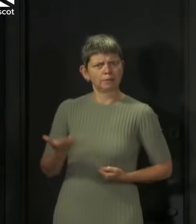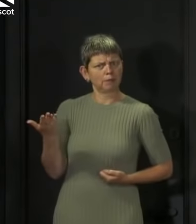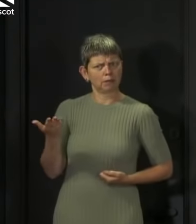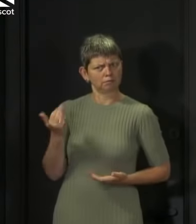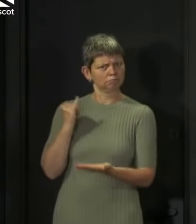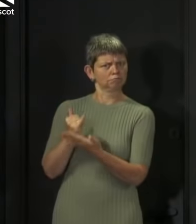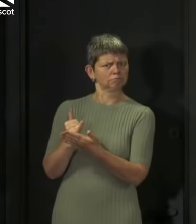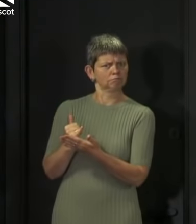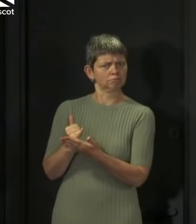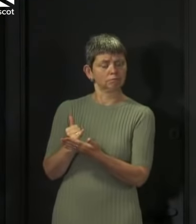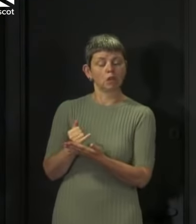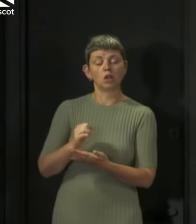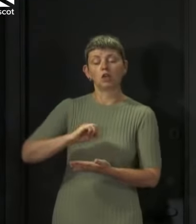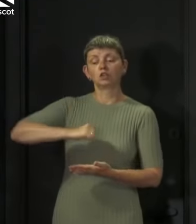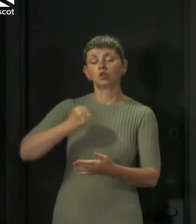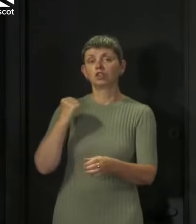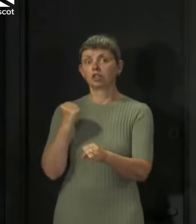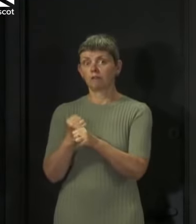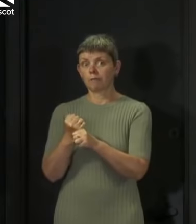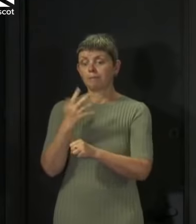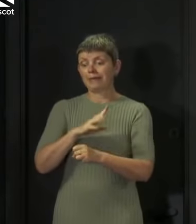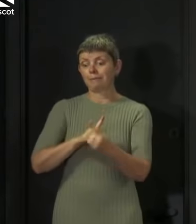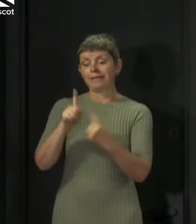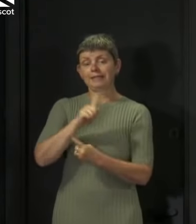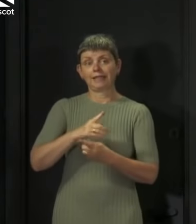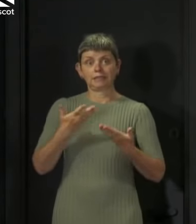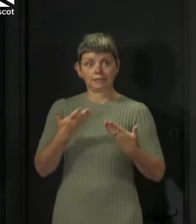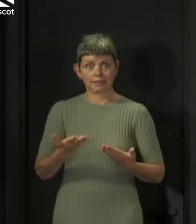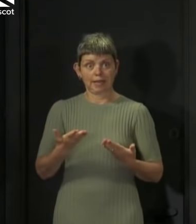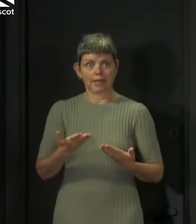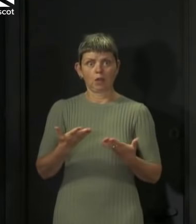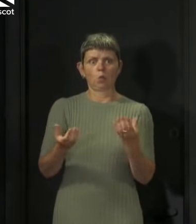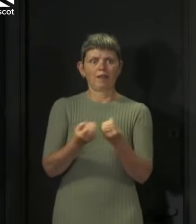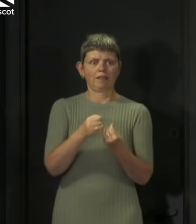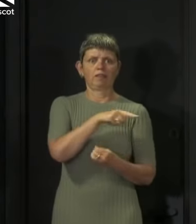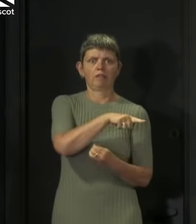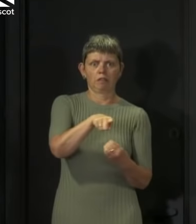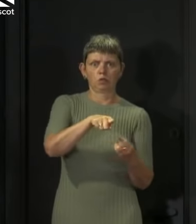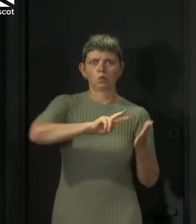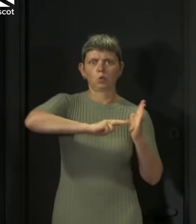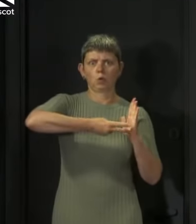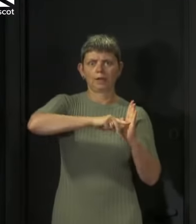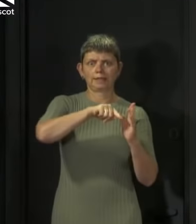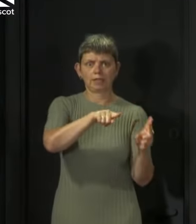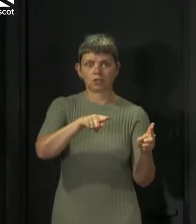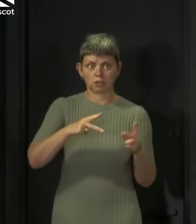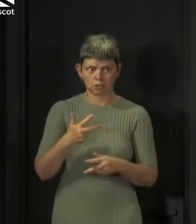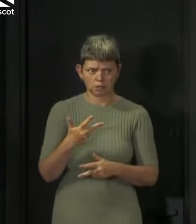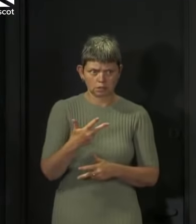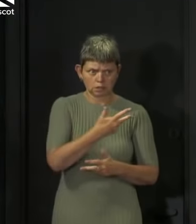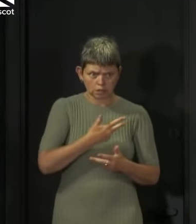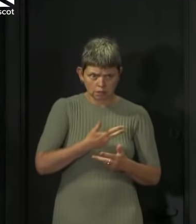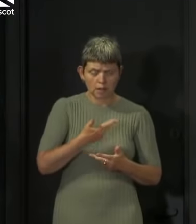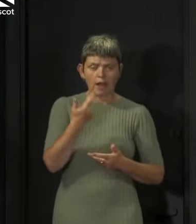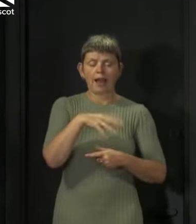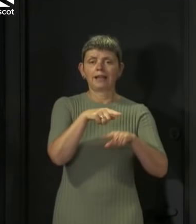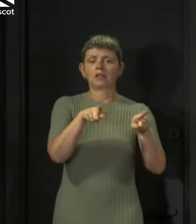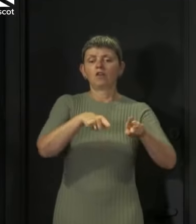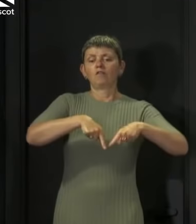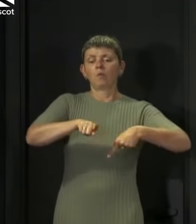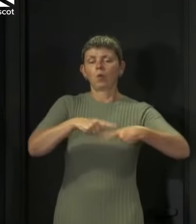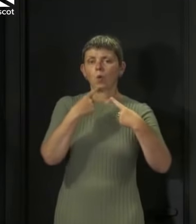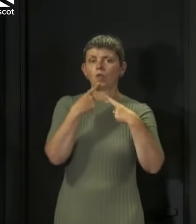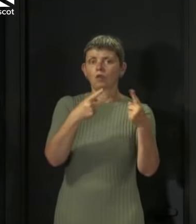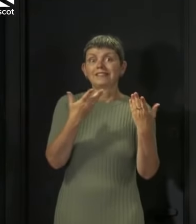the Scottish Government convened a meeting with the SFA and the SPFL and following those discussions the football authorities have confirmed that the game